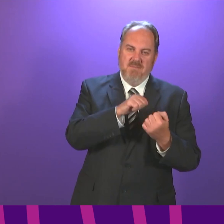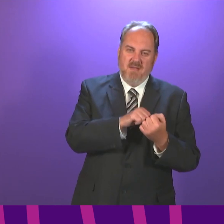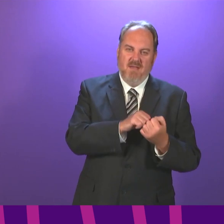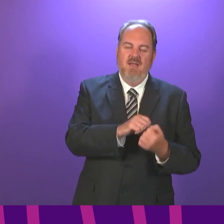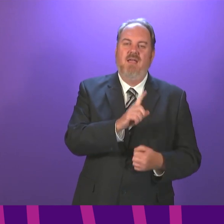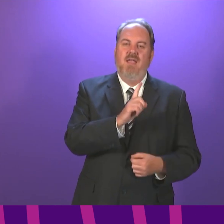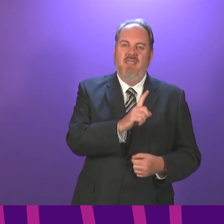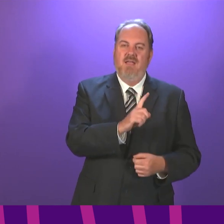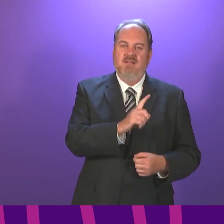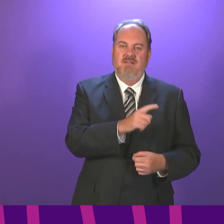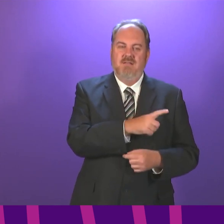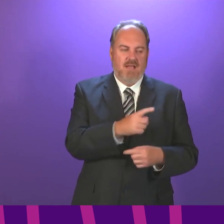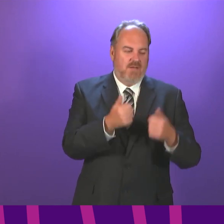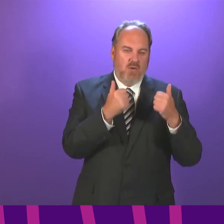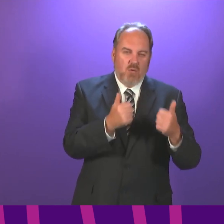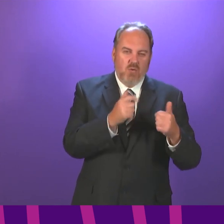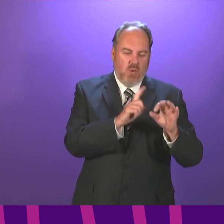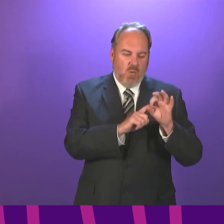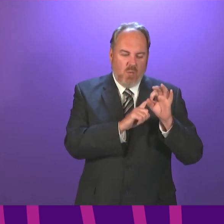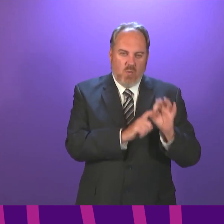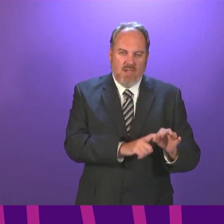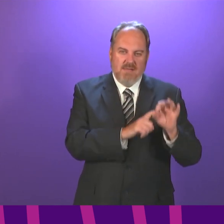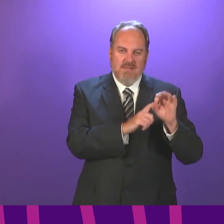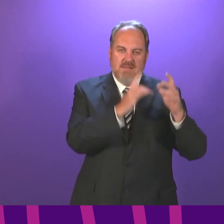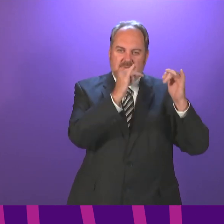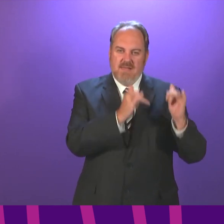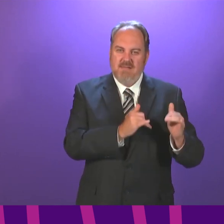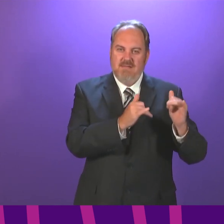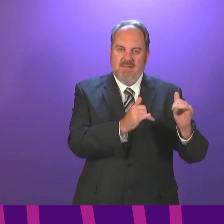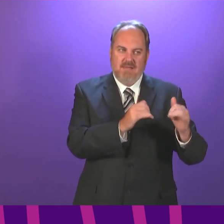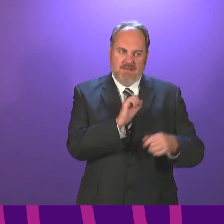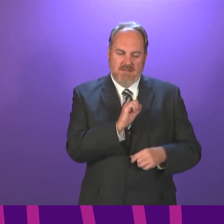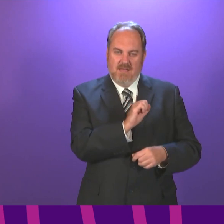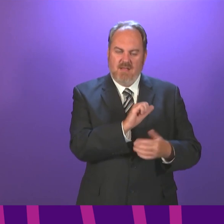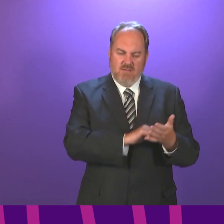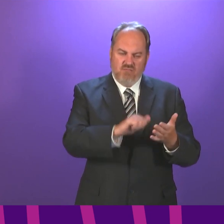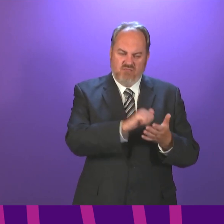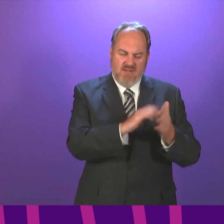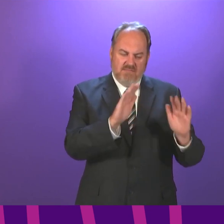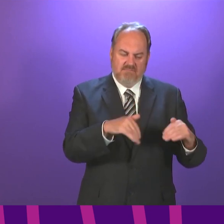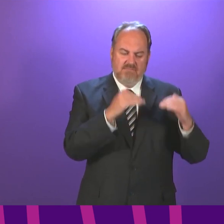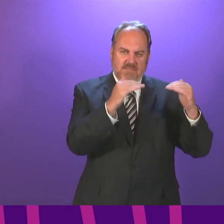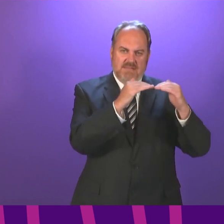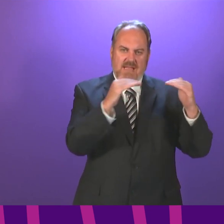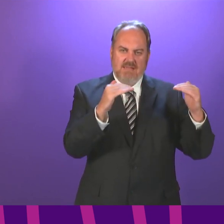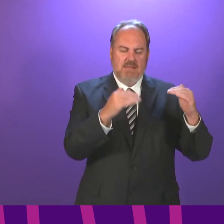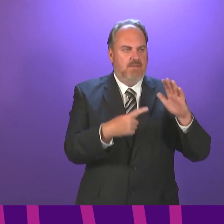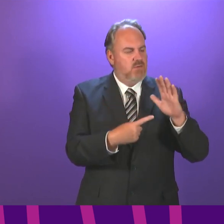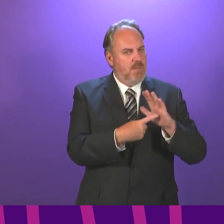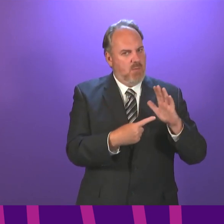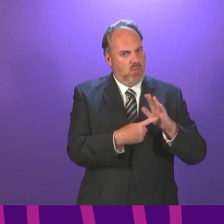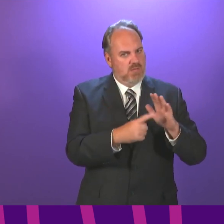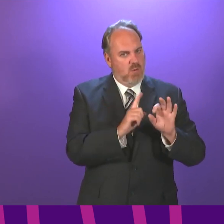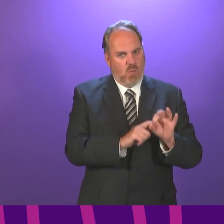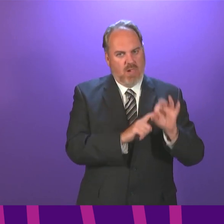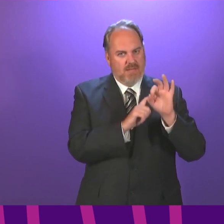people have access to quality tests and that the service around that is of an acceptable standard, given what we are dealing with here, really important.